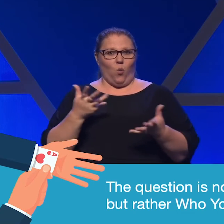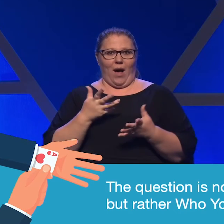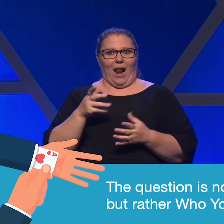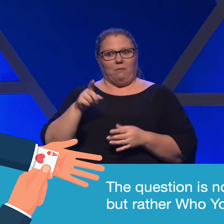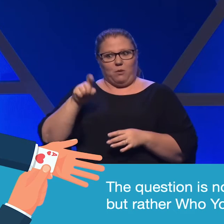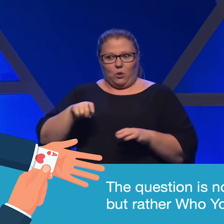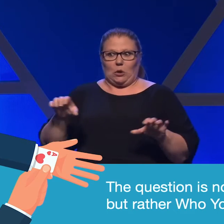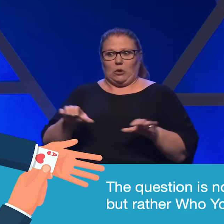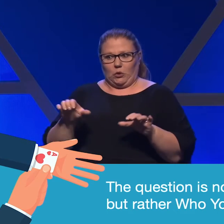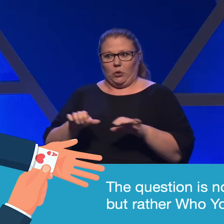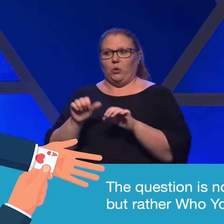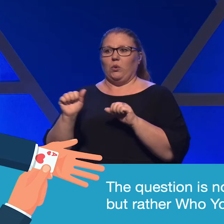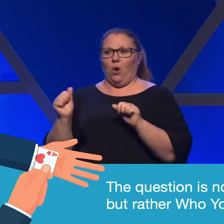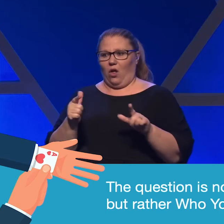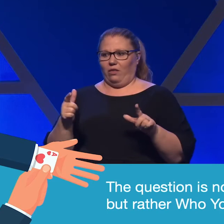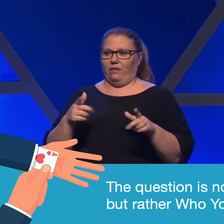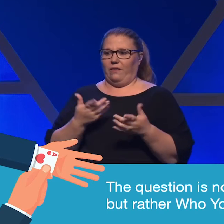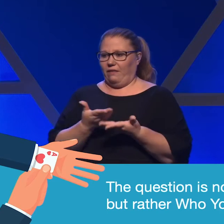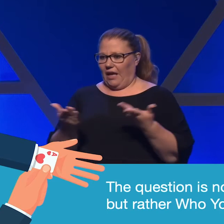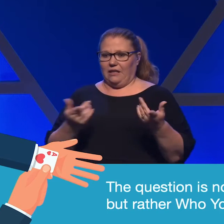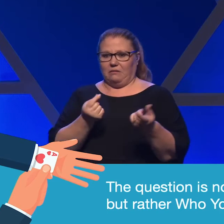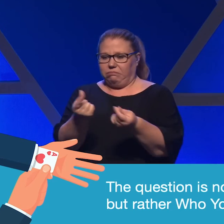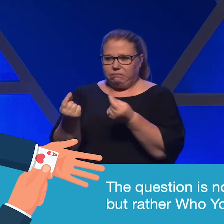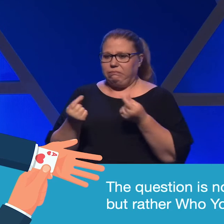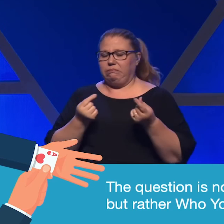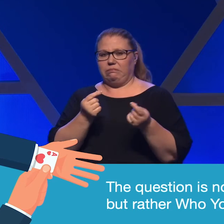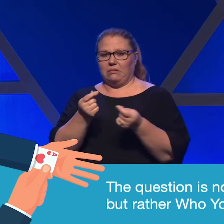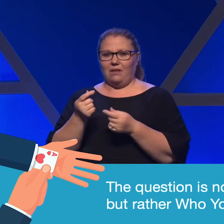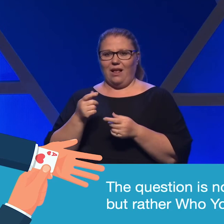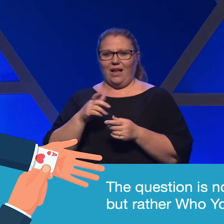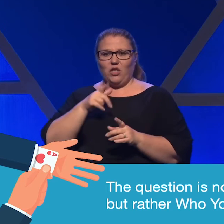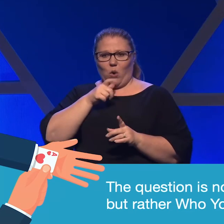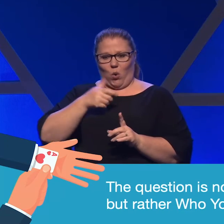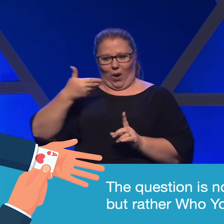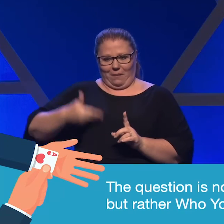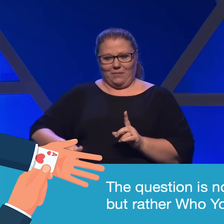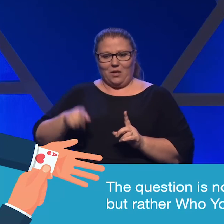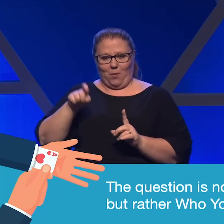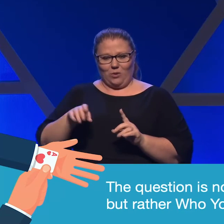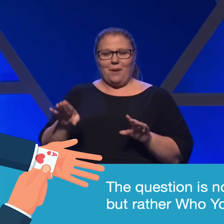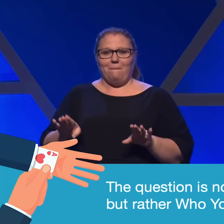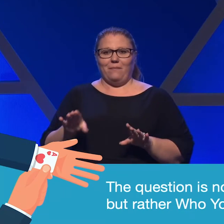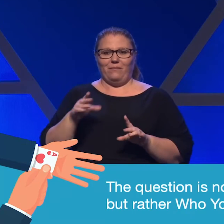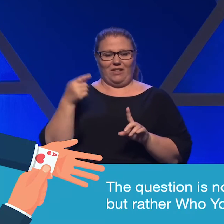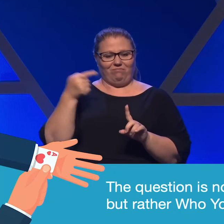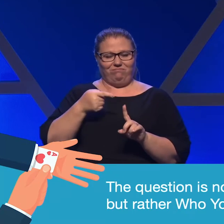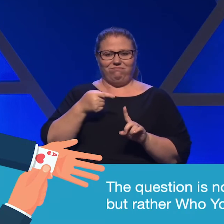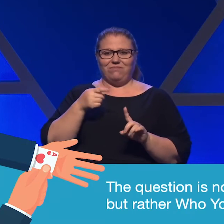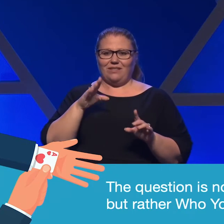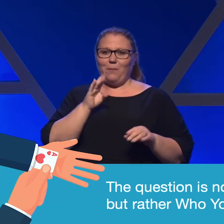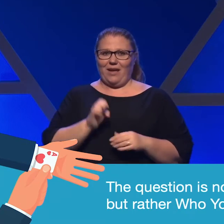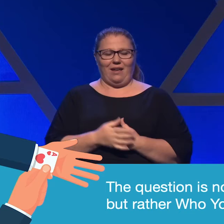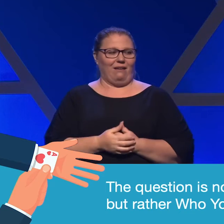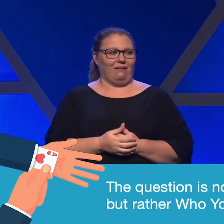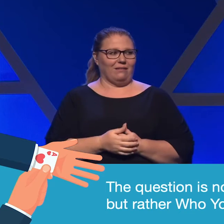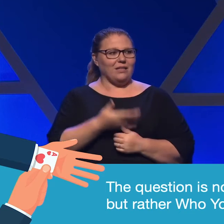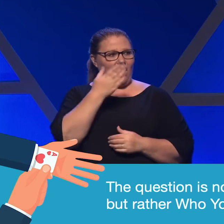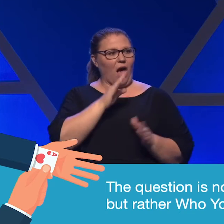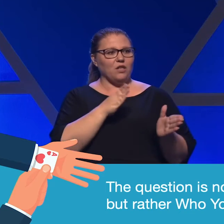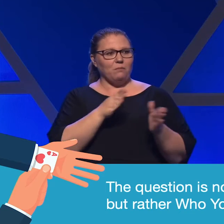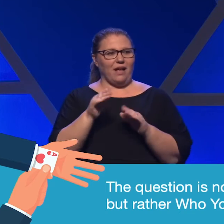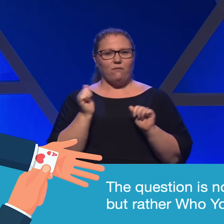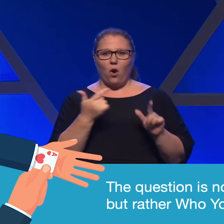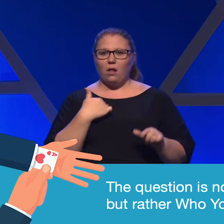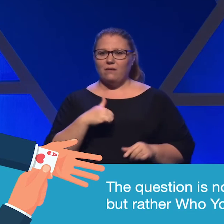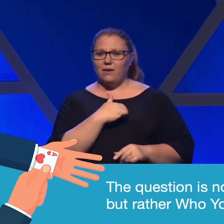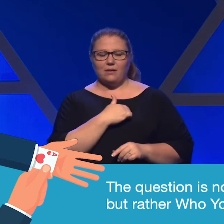work to do, all the things to do. It's who I am meant to be. It's what God's plan is for each of us. So